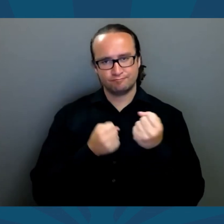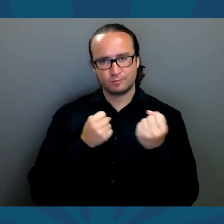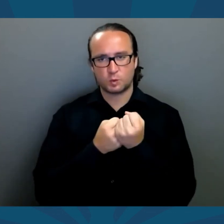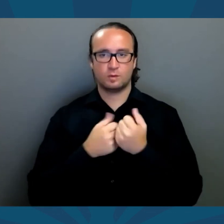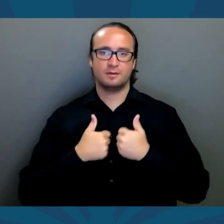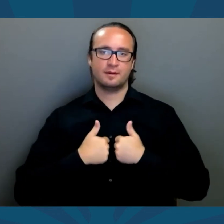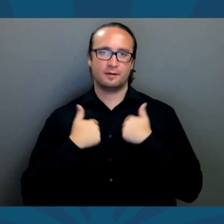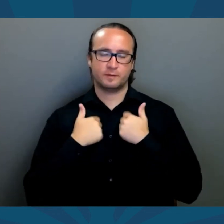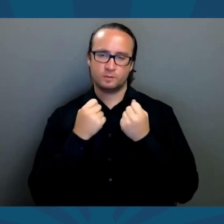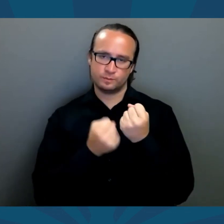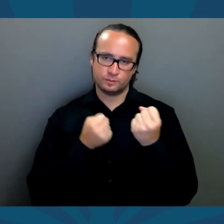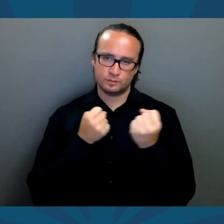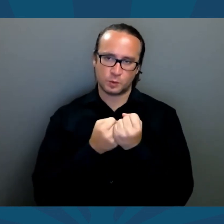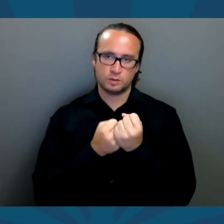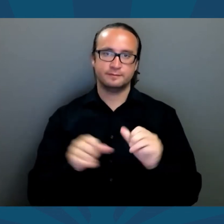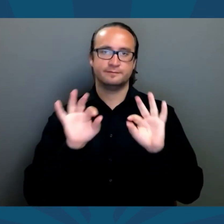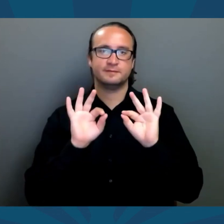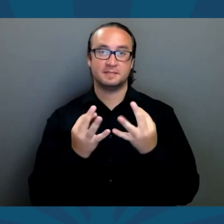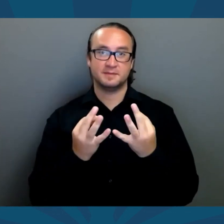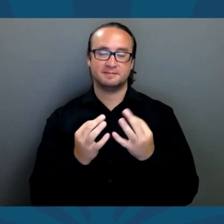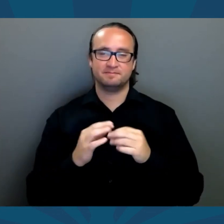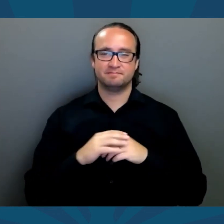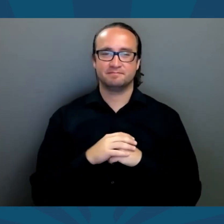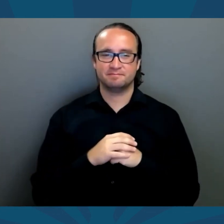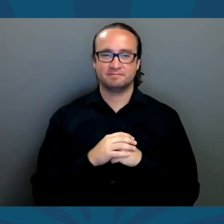Janna is pro-life and pro-family.